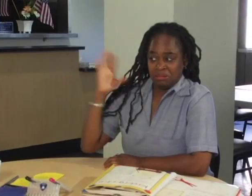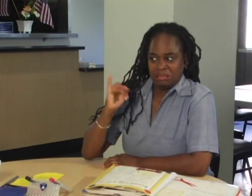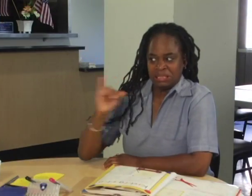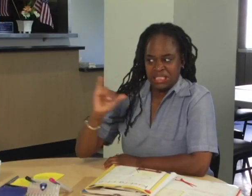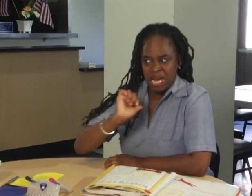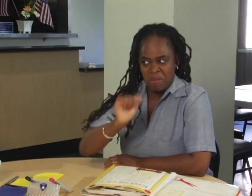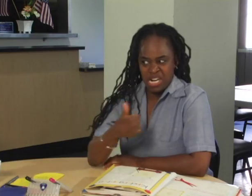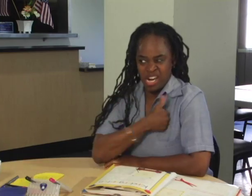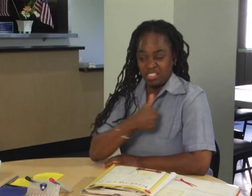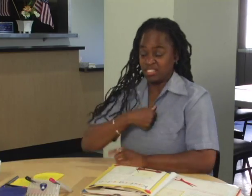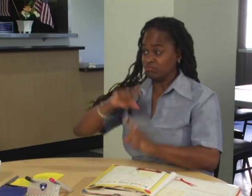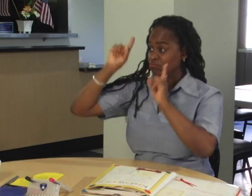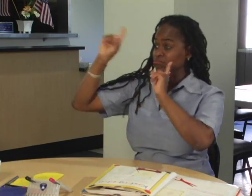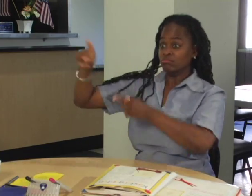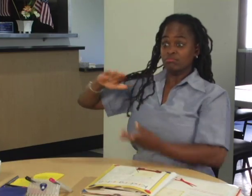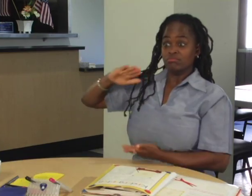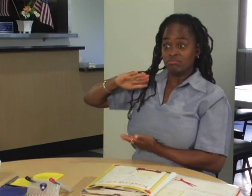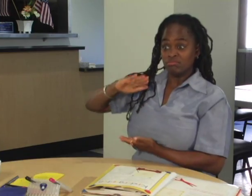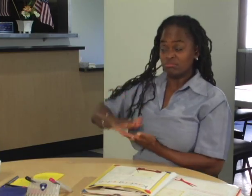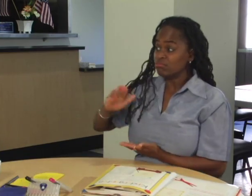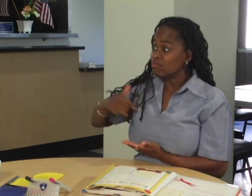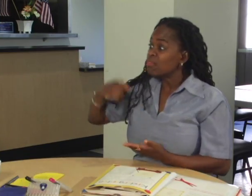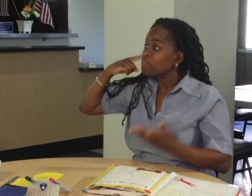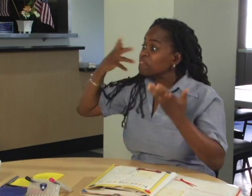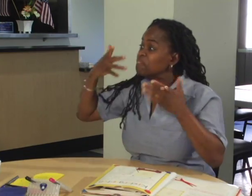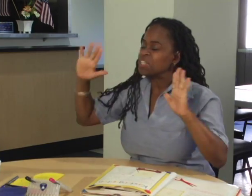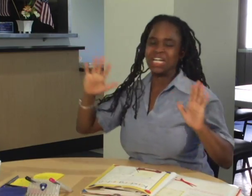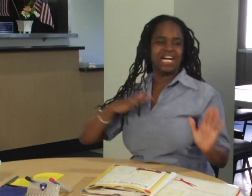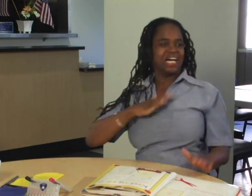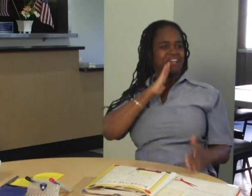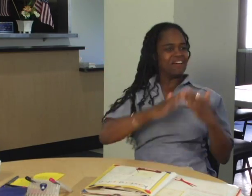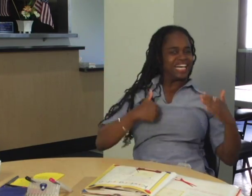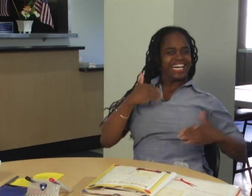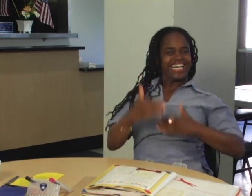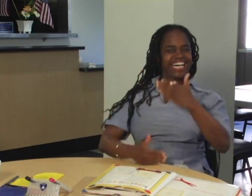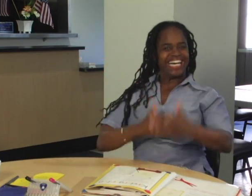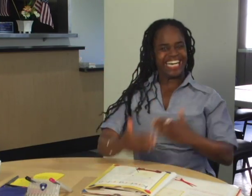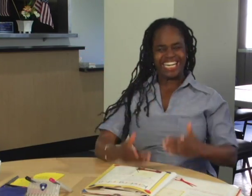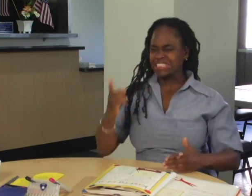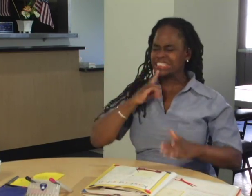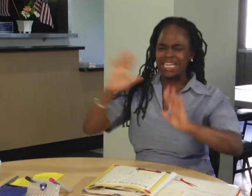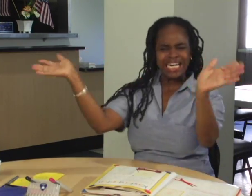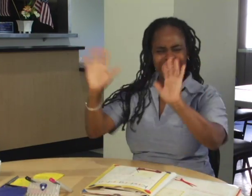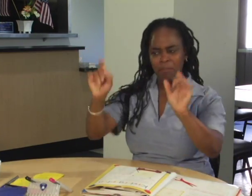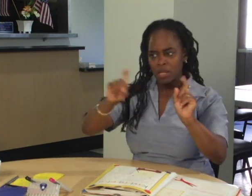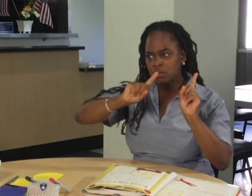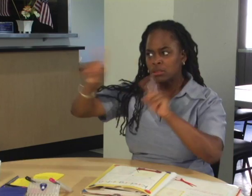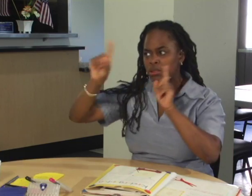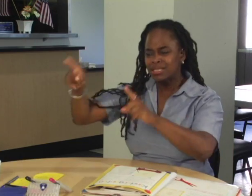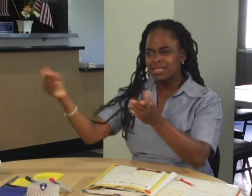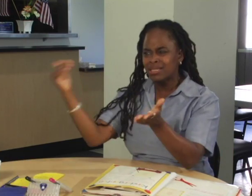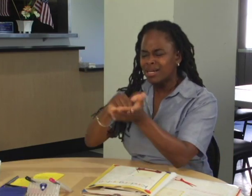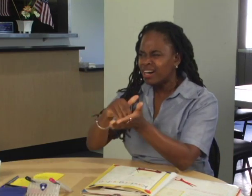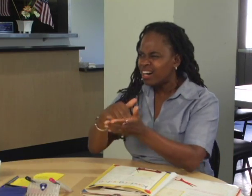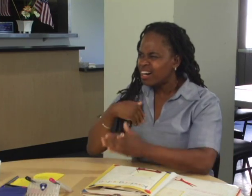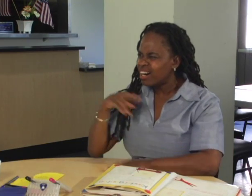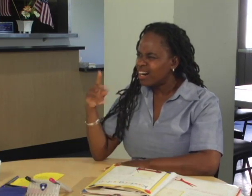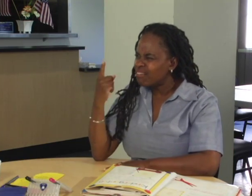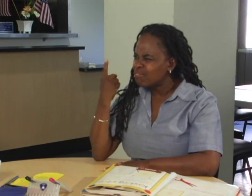You know, I used to have the same attitude. I had a mammogram once and I felt like I never had to have one again. But now I know you have to go regularly.